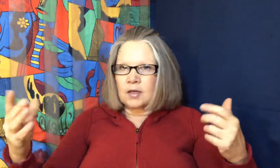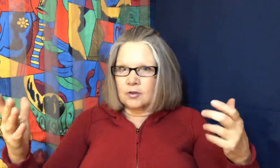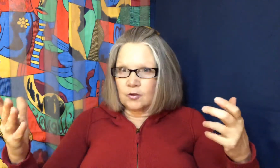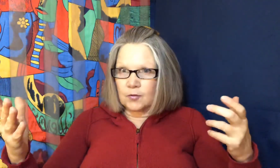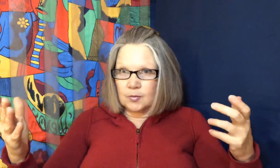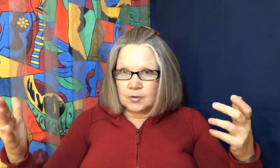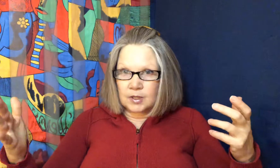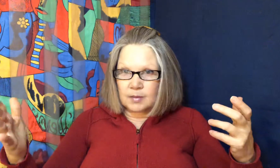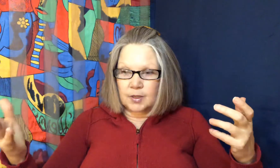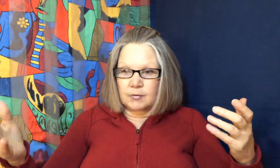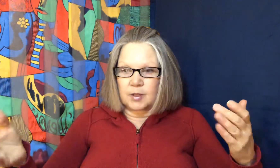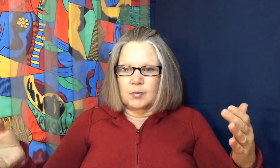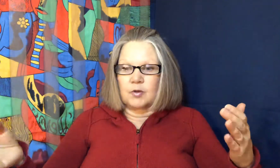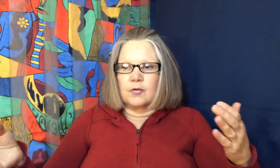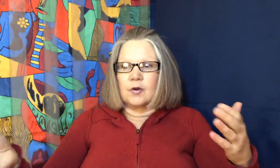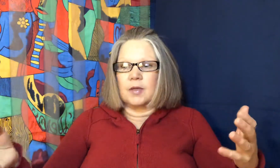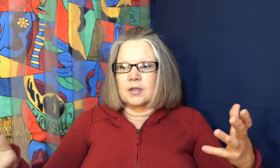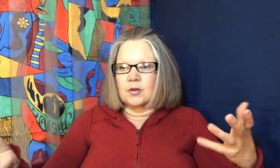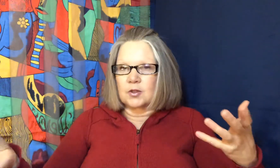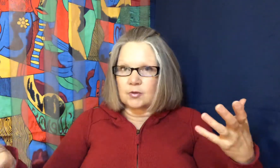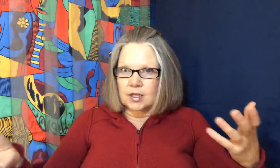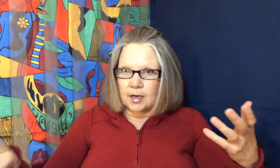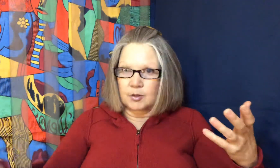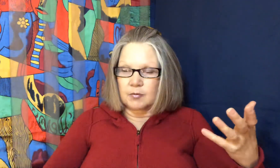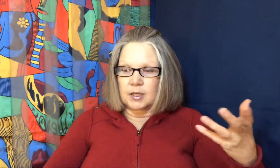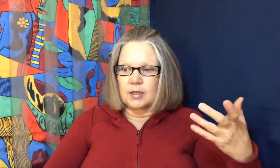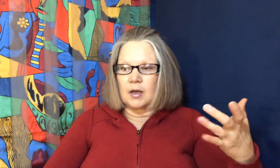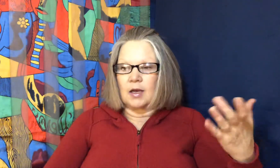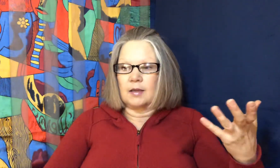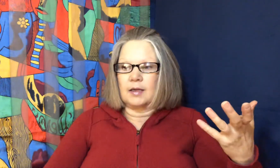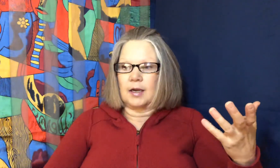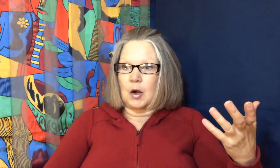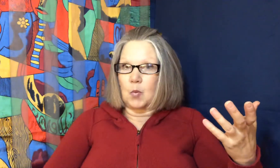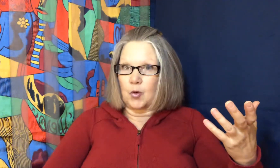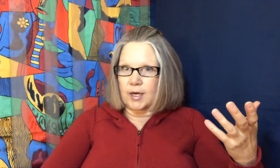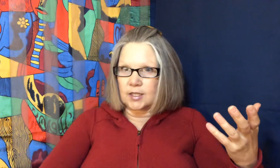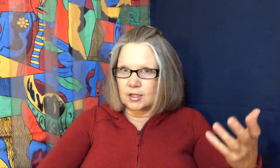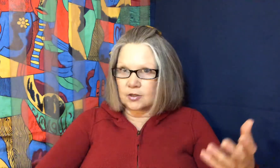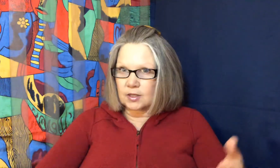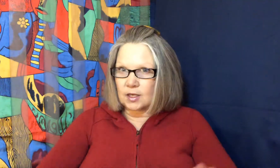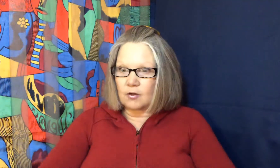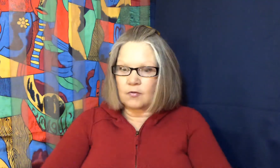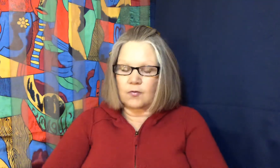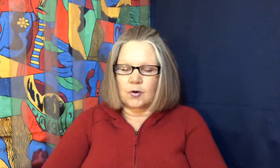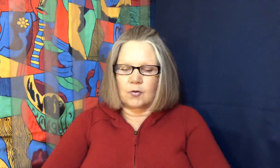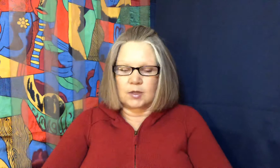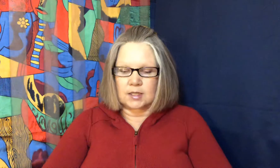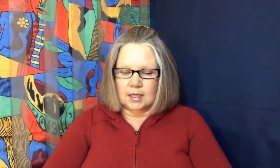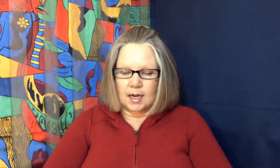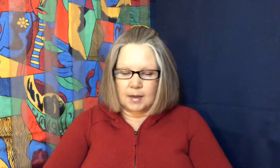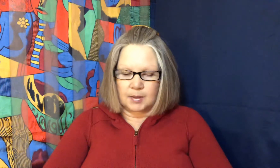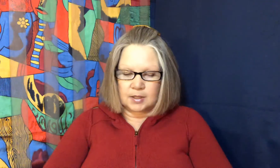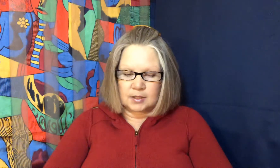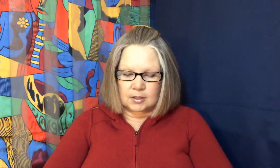don't know full moon can be really beautiful but it's also a time to really like brace yourself for what's going to happen so